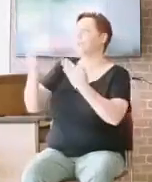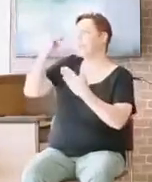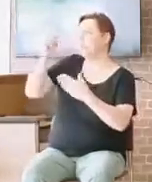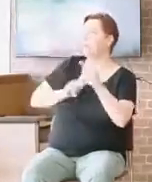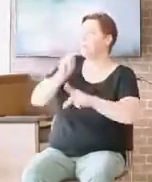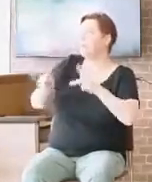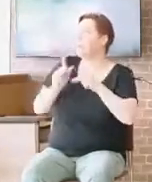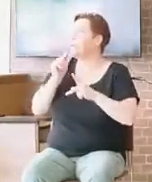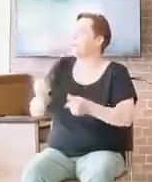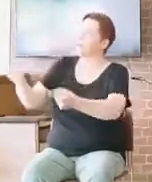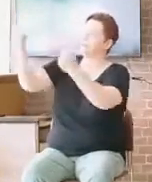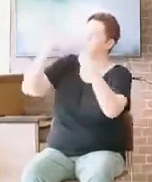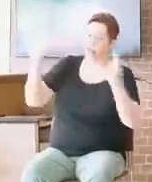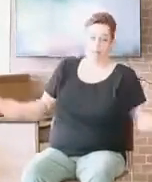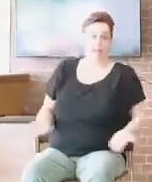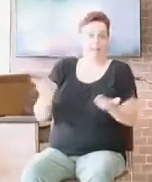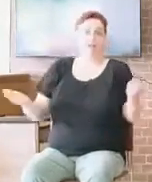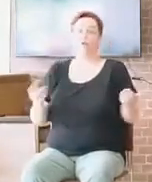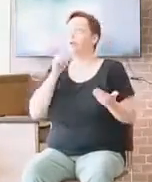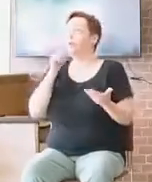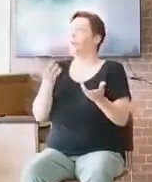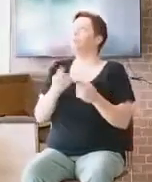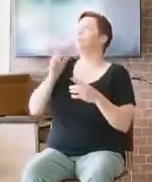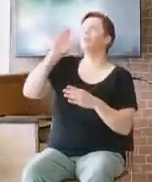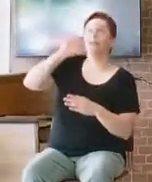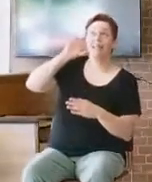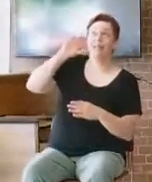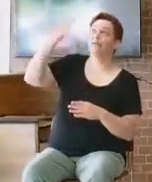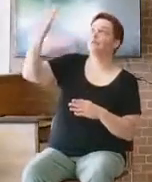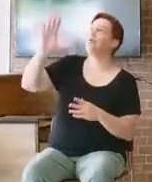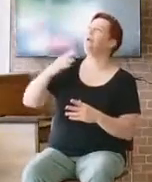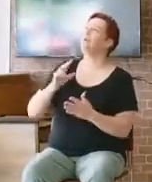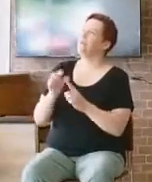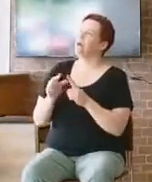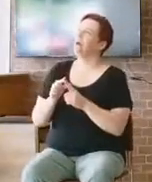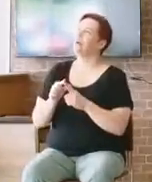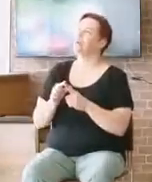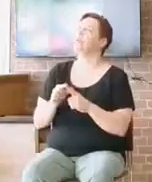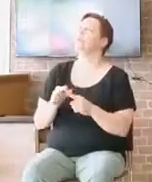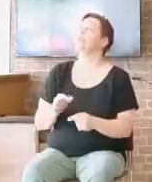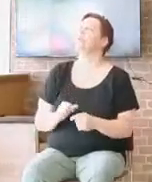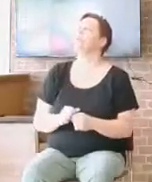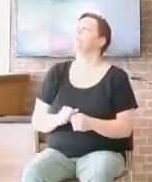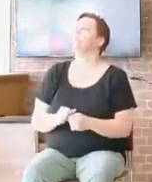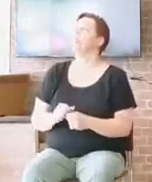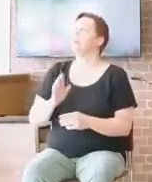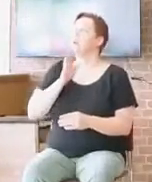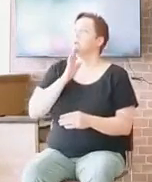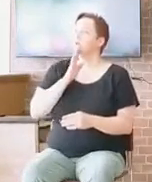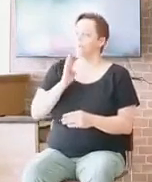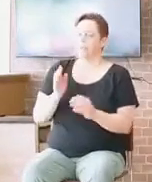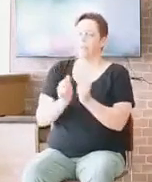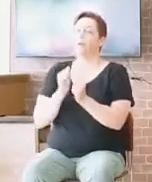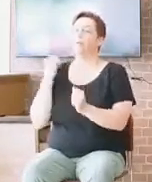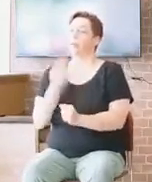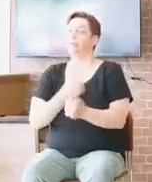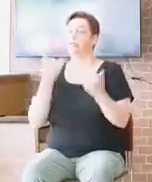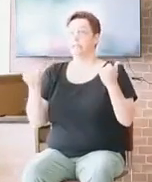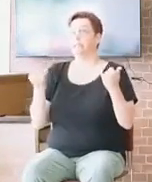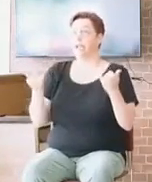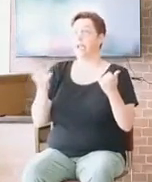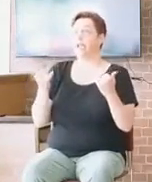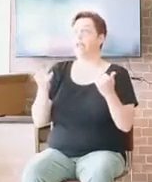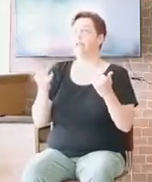out. Let me be able to feed the sheep today and let us see what the children of Israel went through and why they rejected you